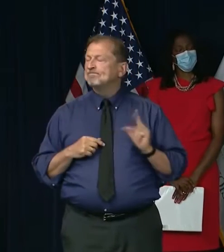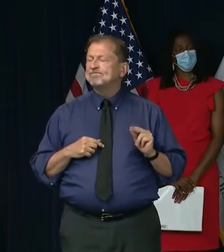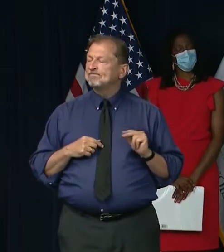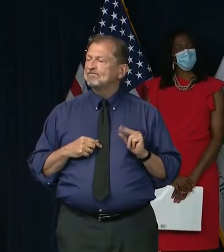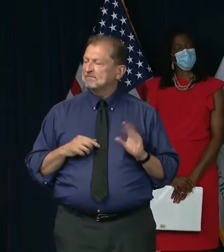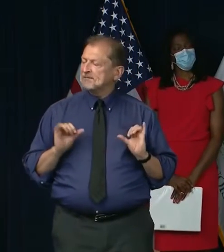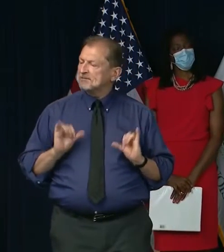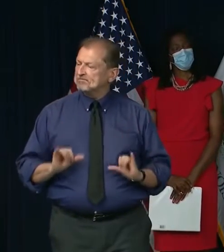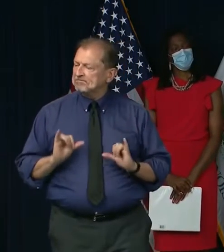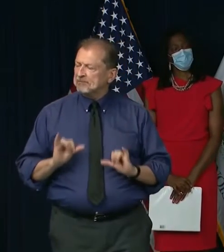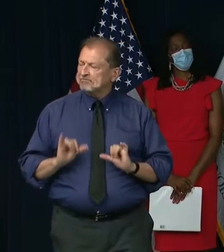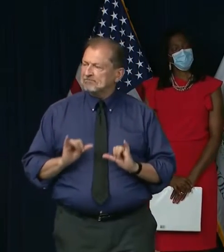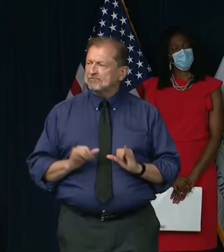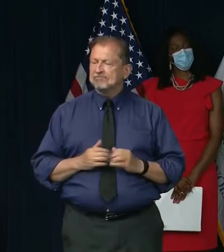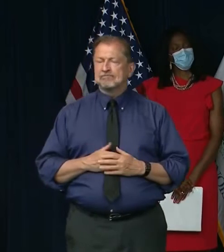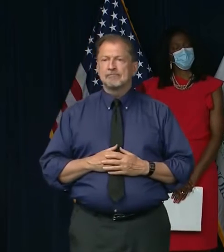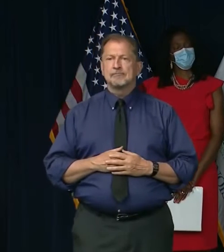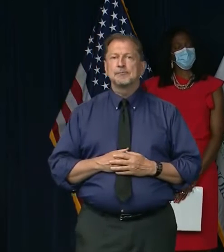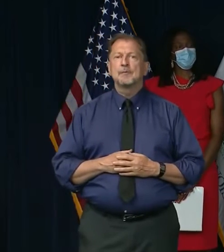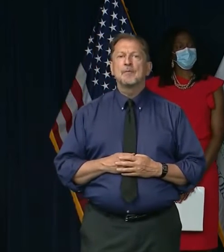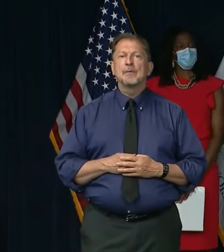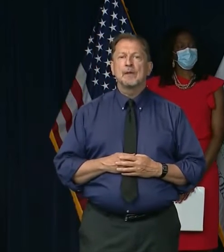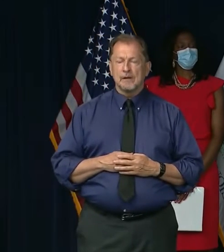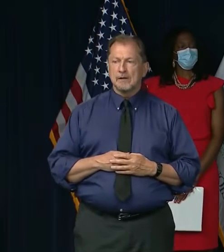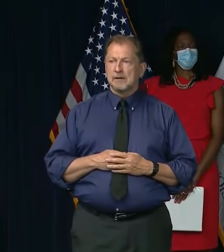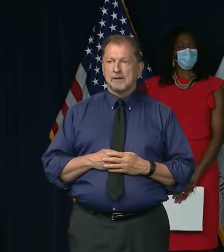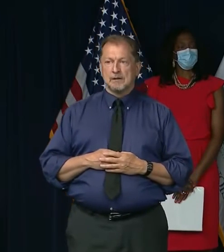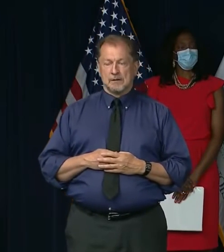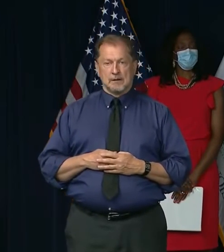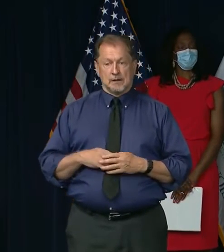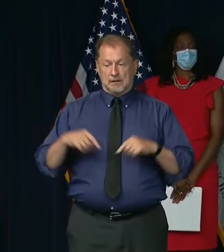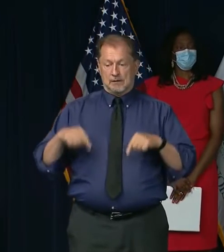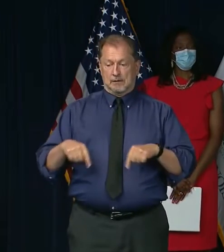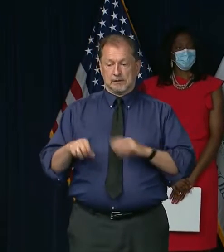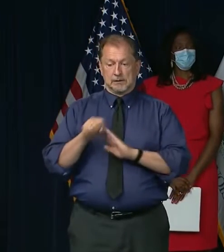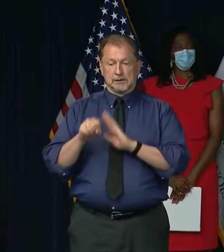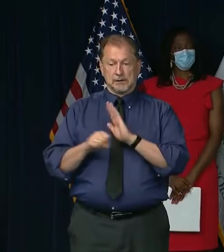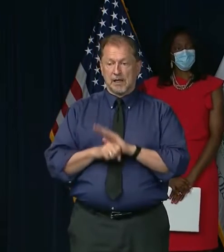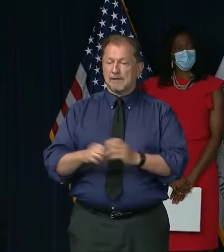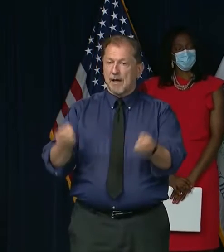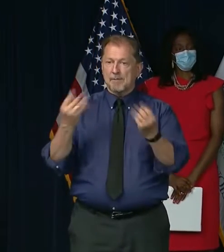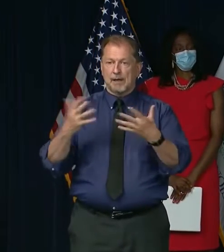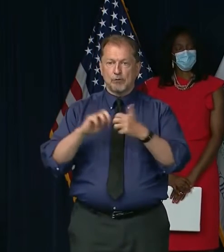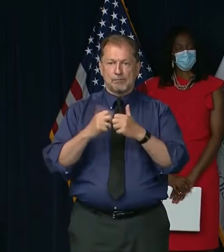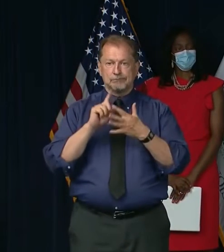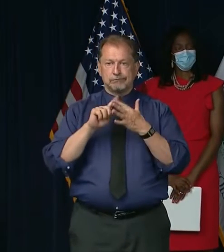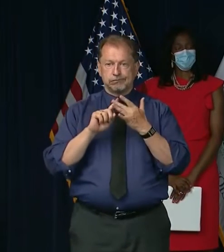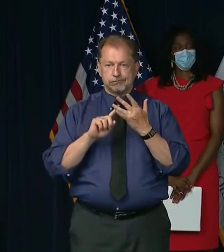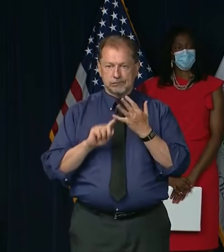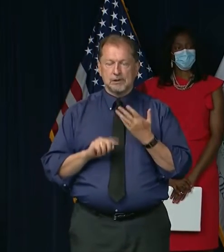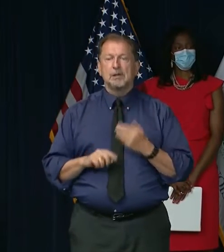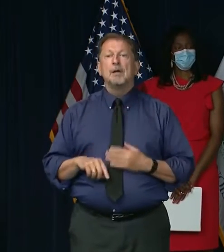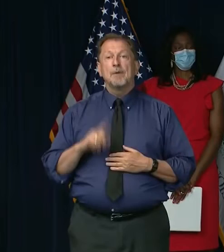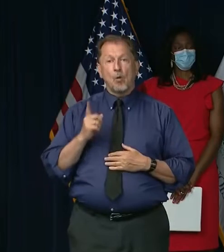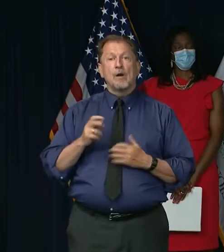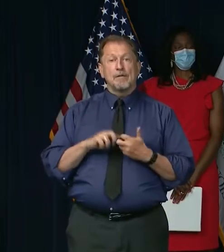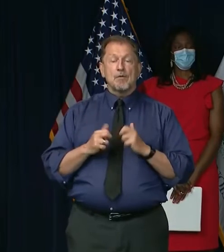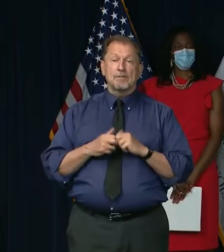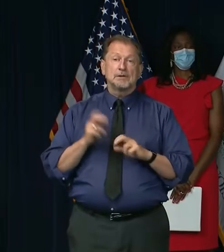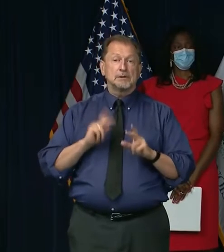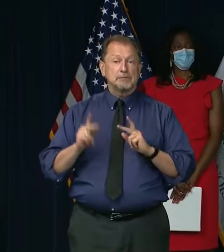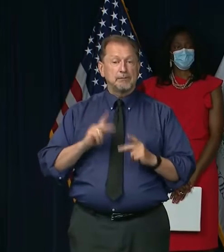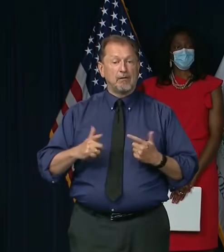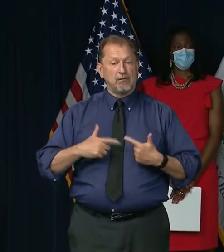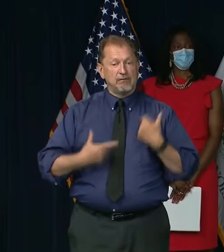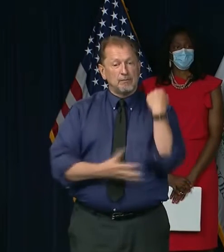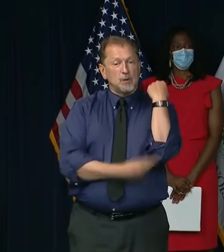We are – look, we have a lot of challenges in the state, but one of them is people living in poverty and